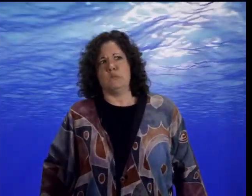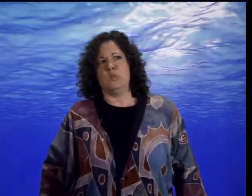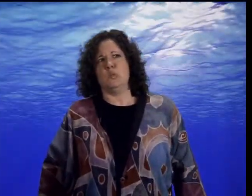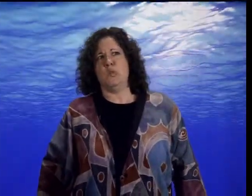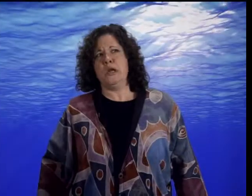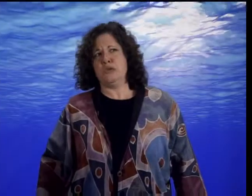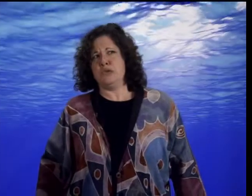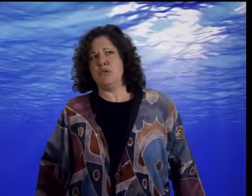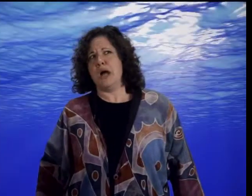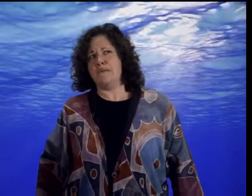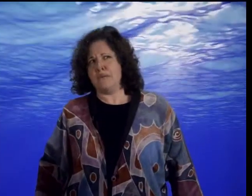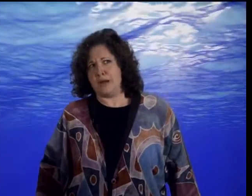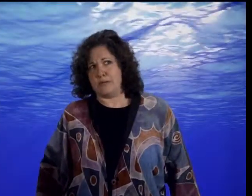Where do you come from?